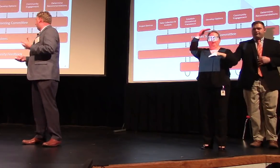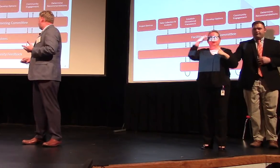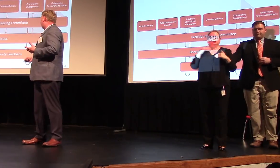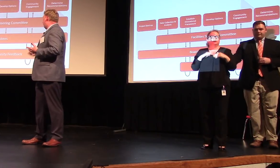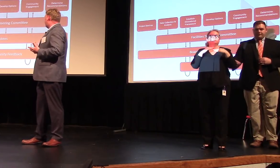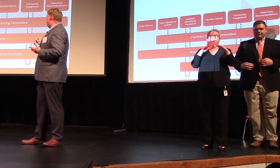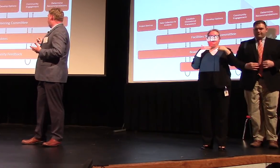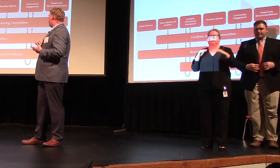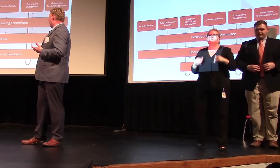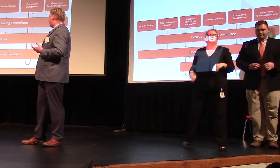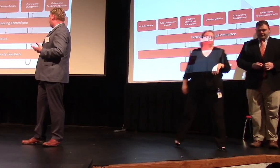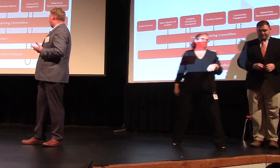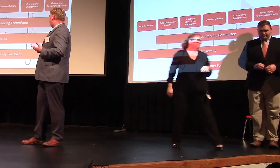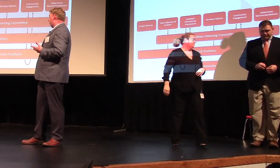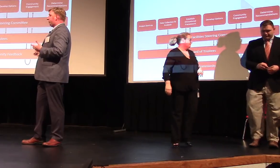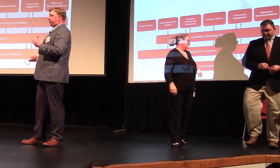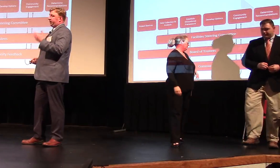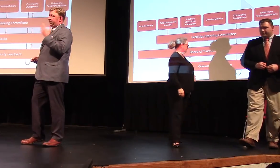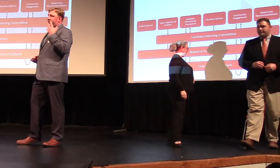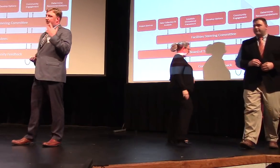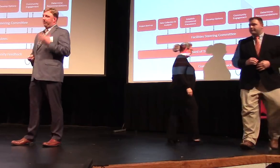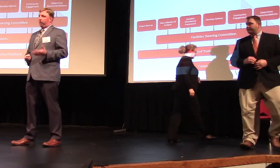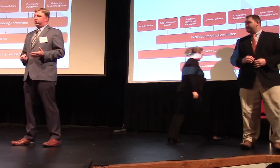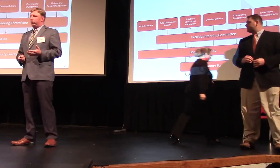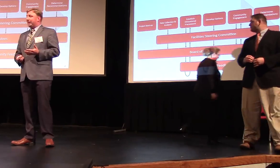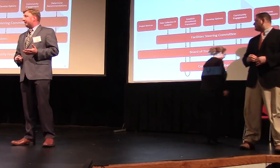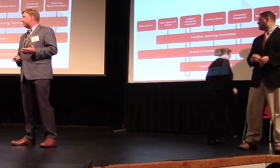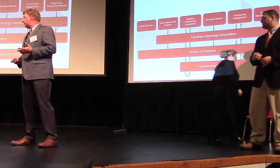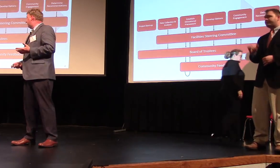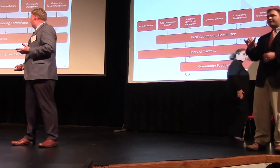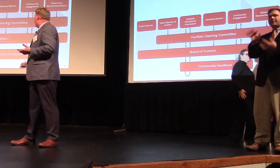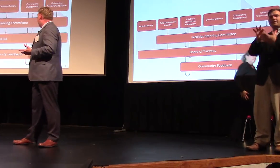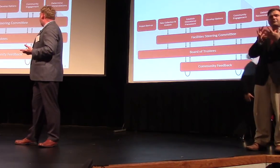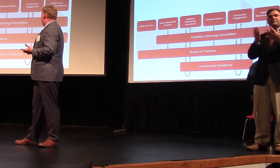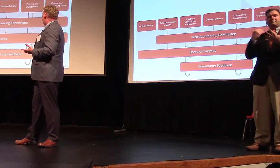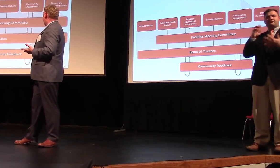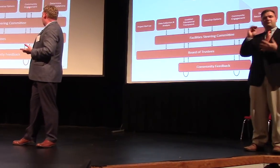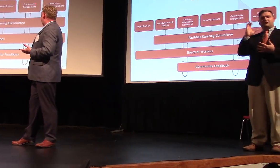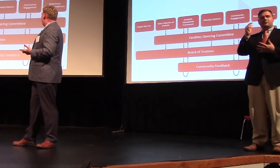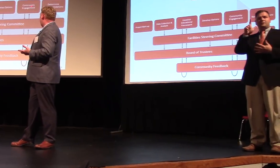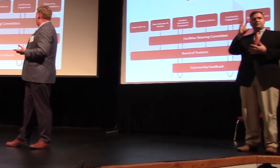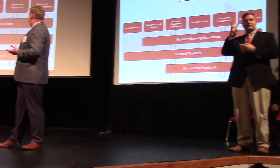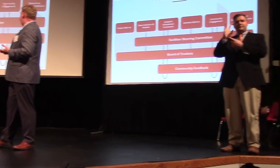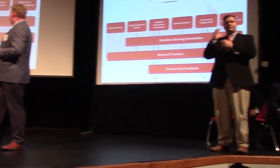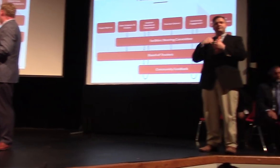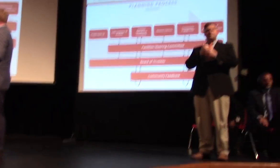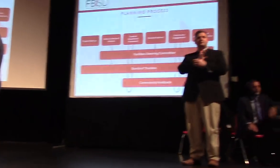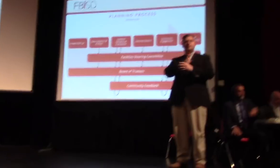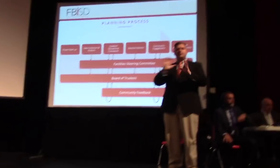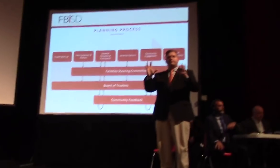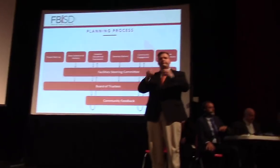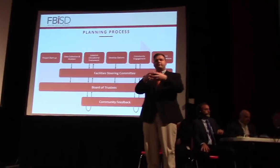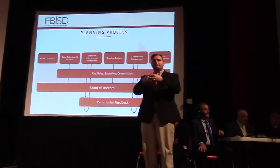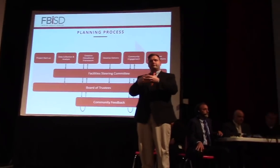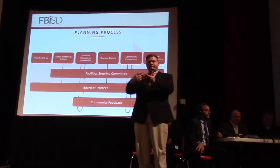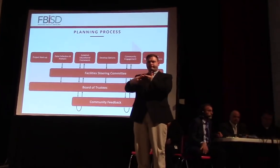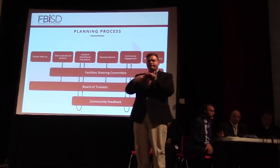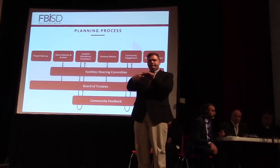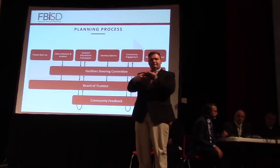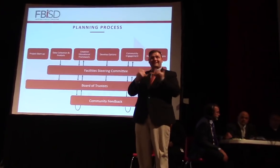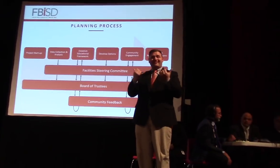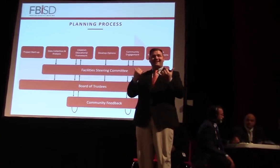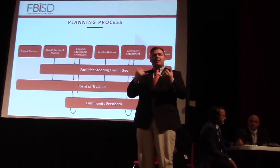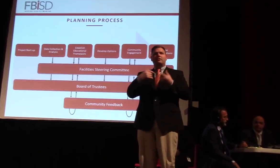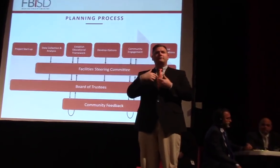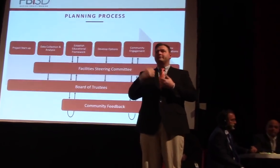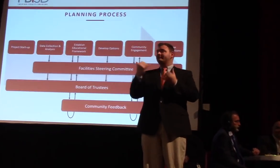shared those options with the board of trustees on March 26th. And then here we are now with community engagement. We're continuing to share these